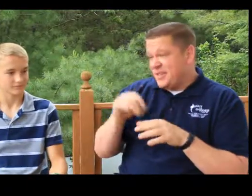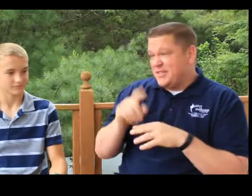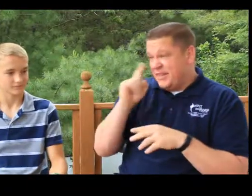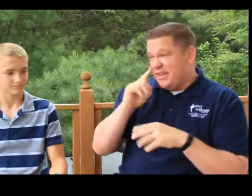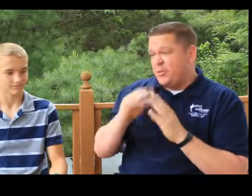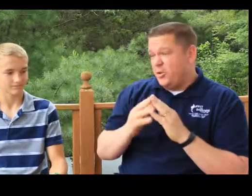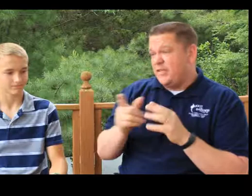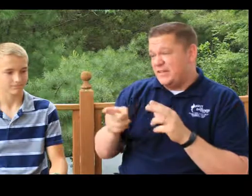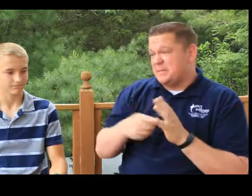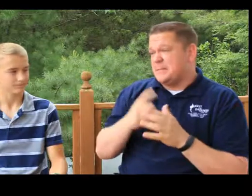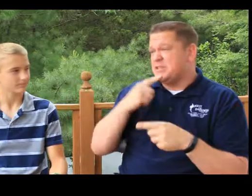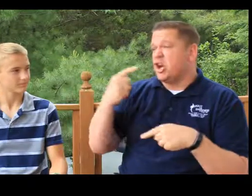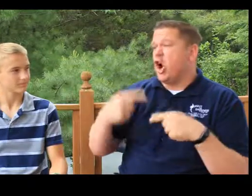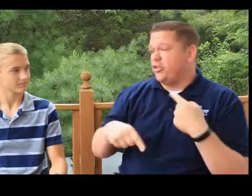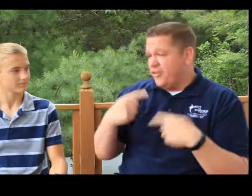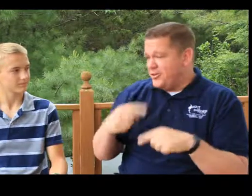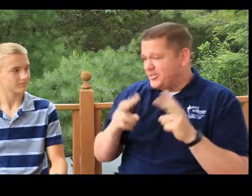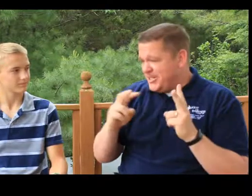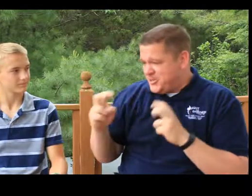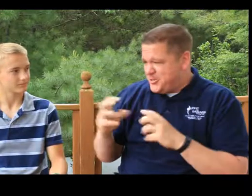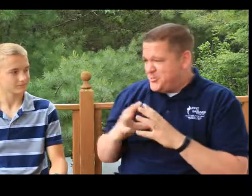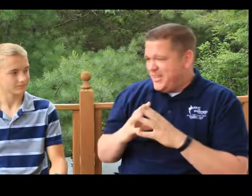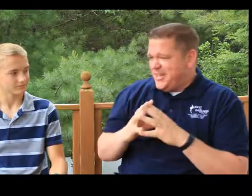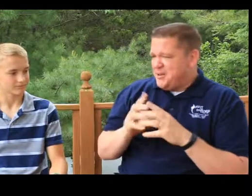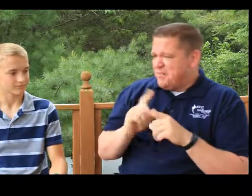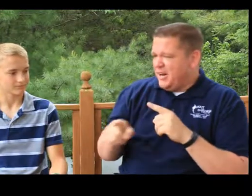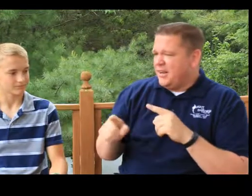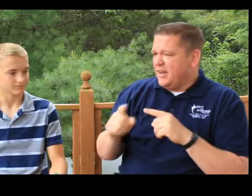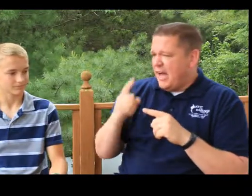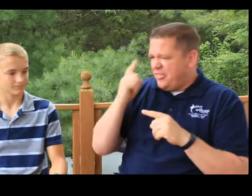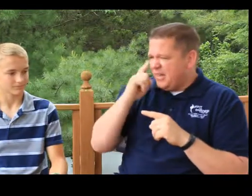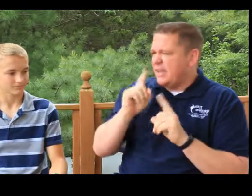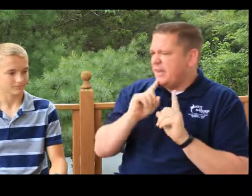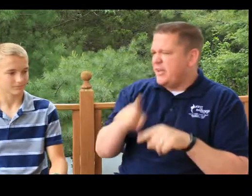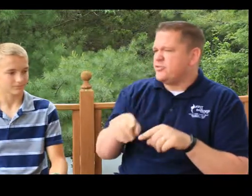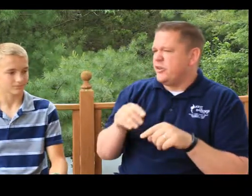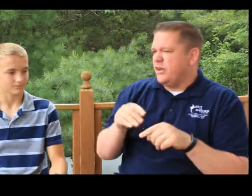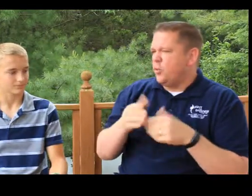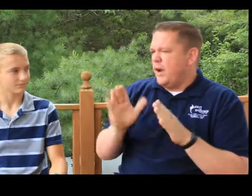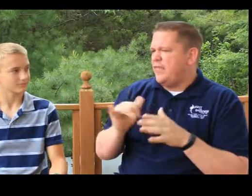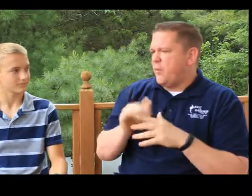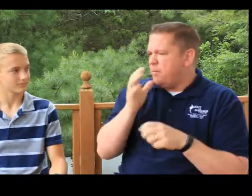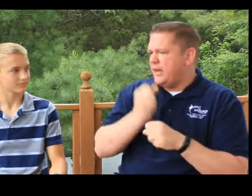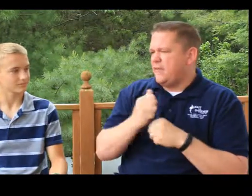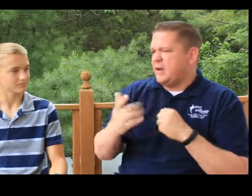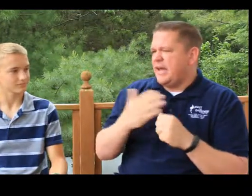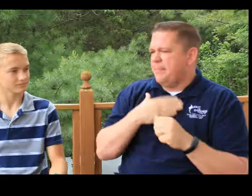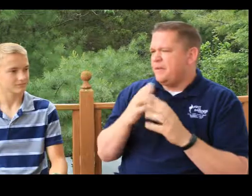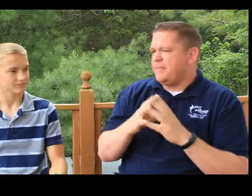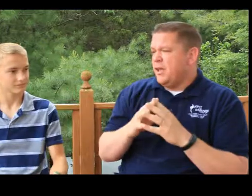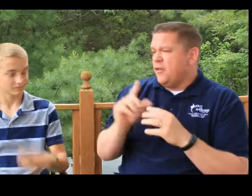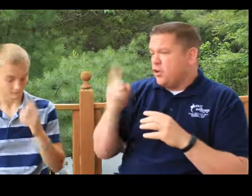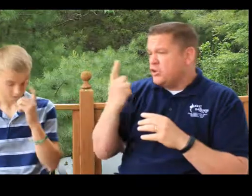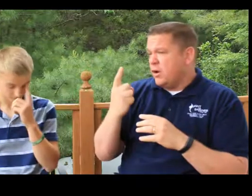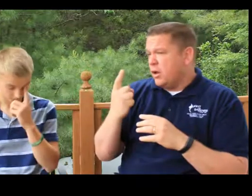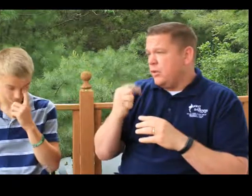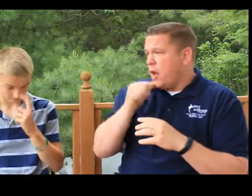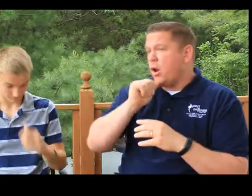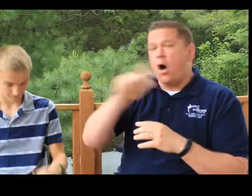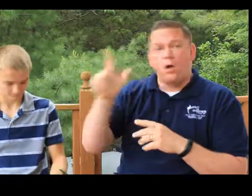Wes, in the deaf community, that sometimes is a controversial issue. But I think I can answer it in a way that will make everybody happy. First of all, not all